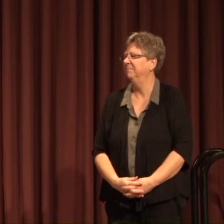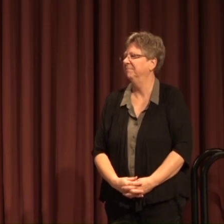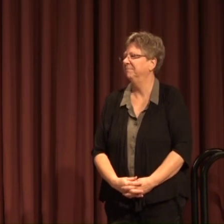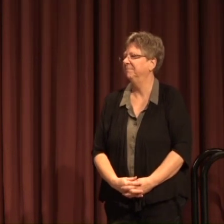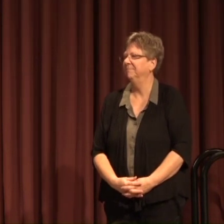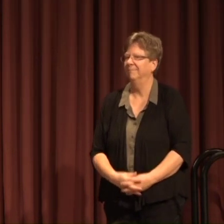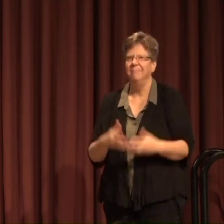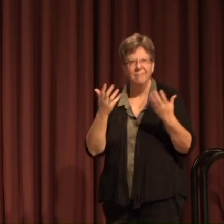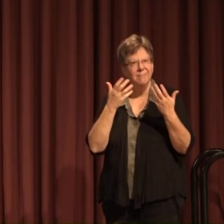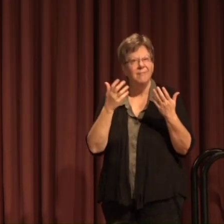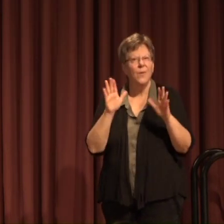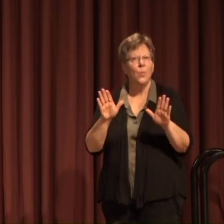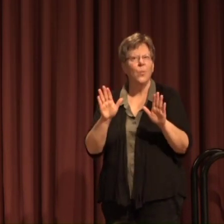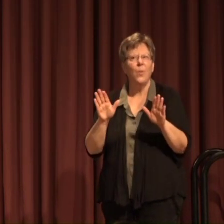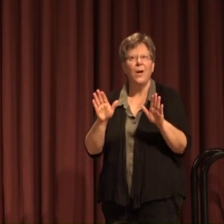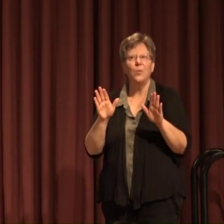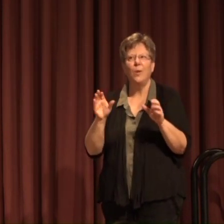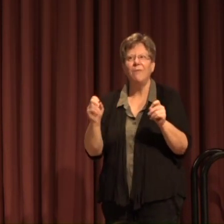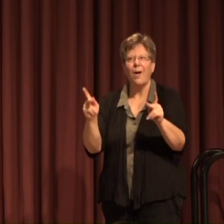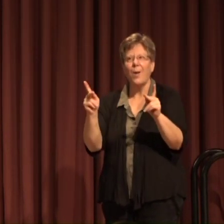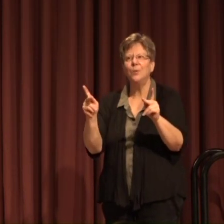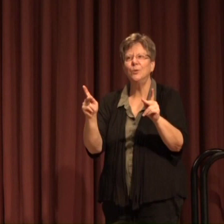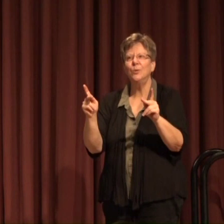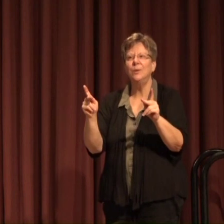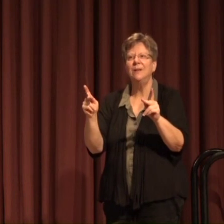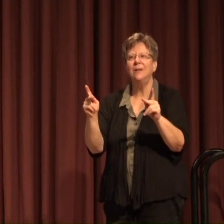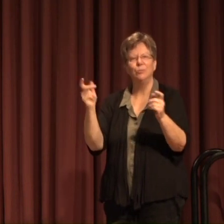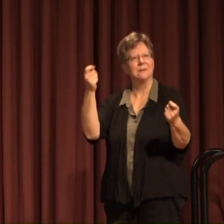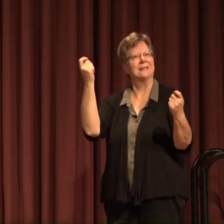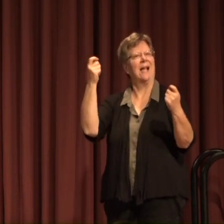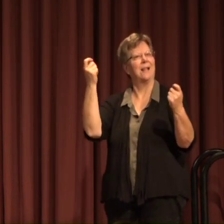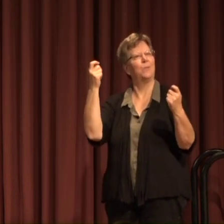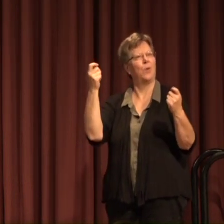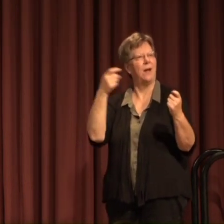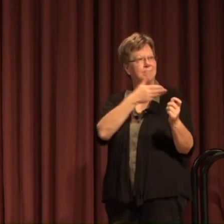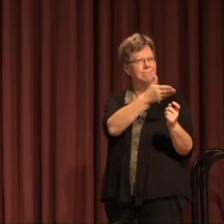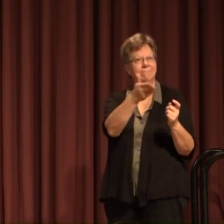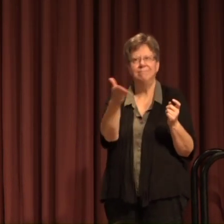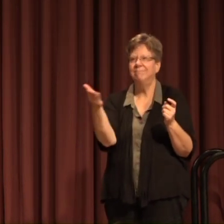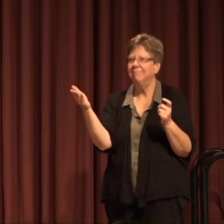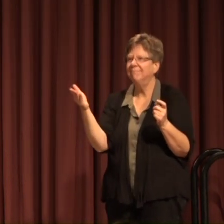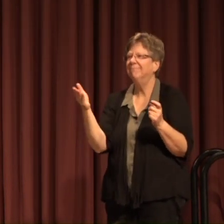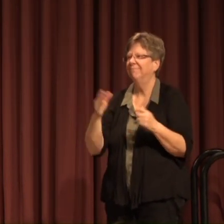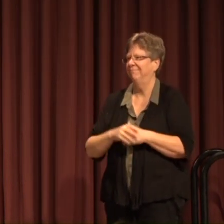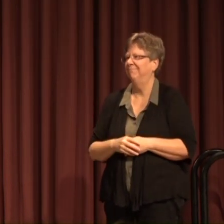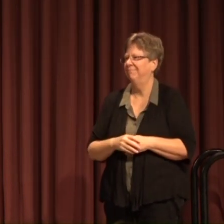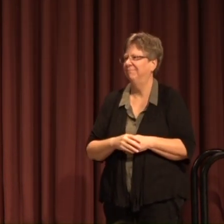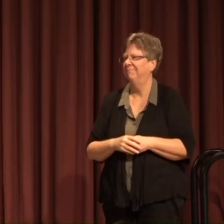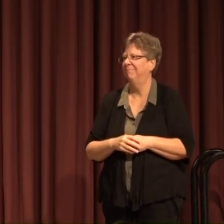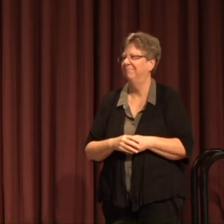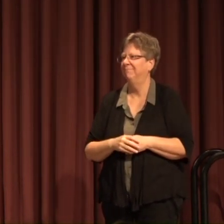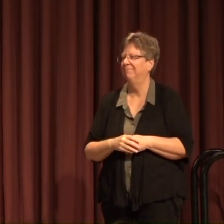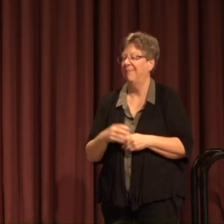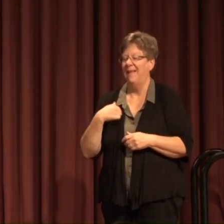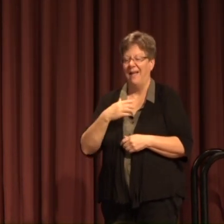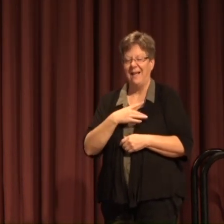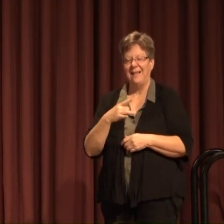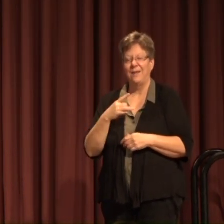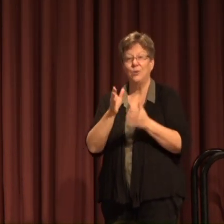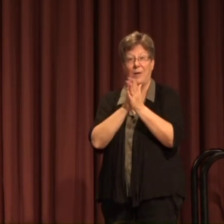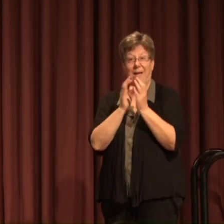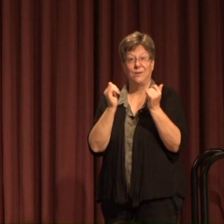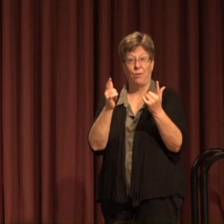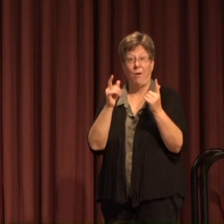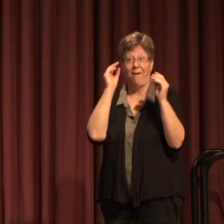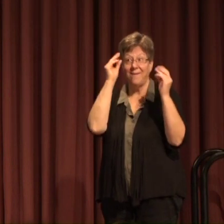What a wonderful opportunity to celebrate our distinguished faculty I would like to ask